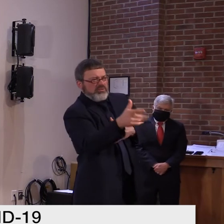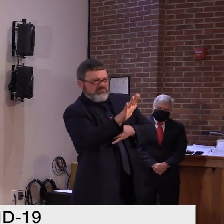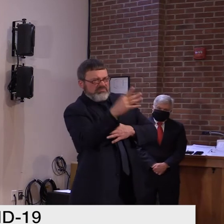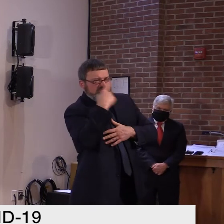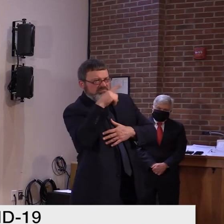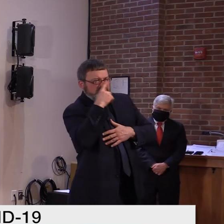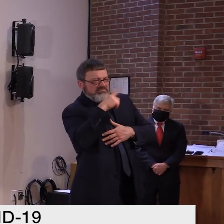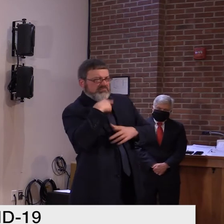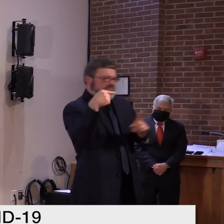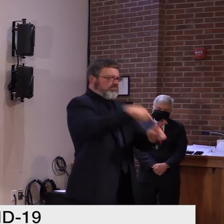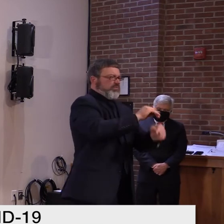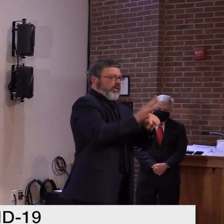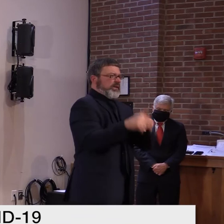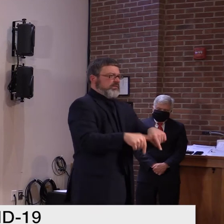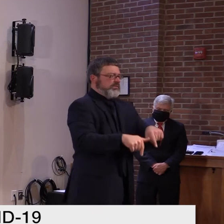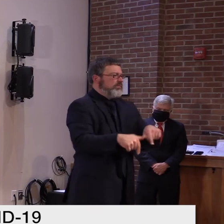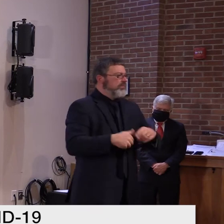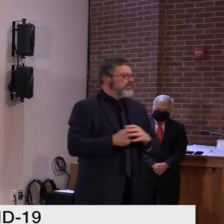Hadley, the Valley Reporter.